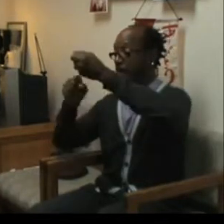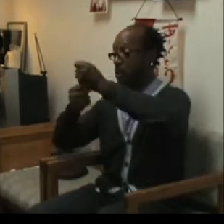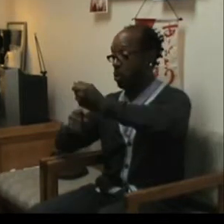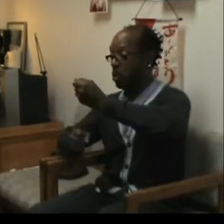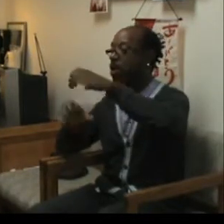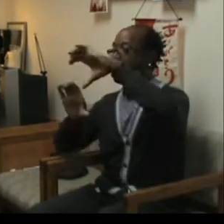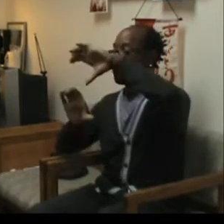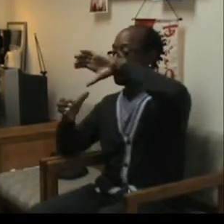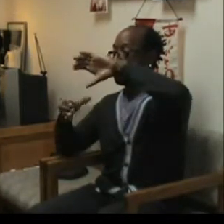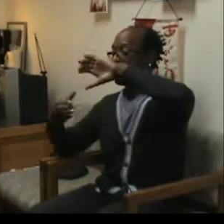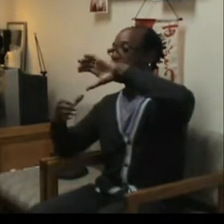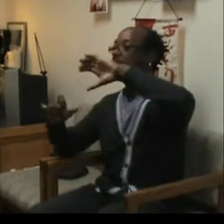brain.